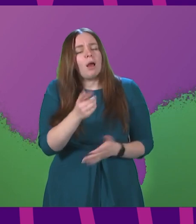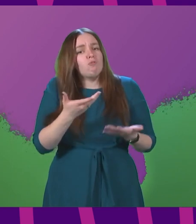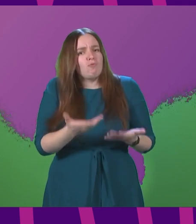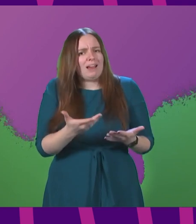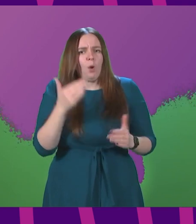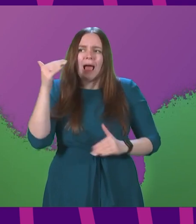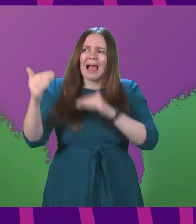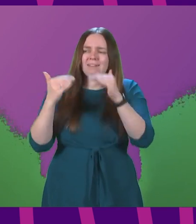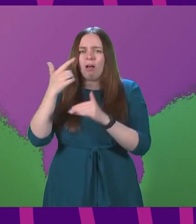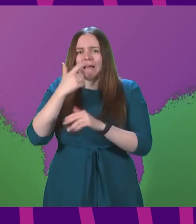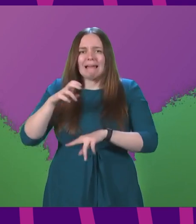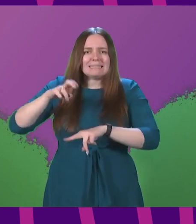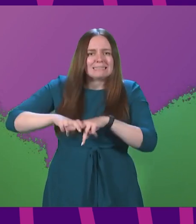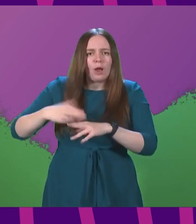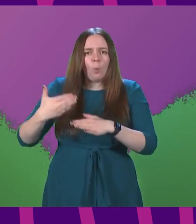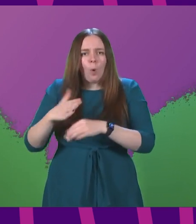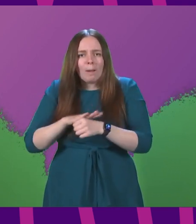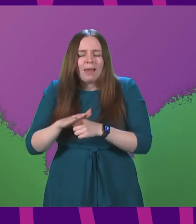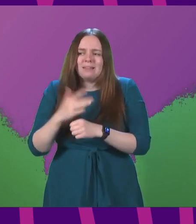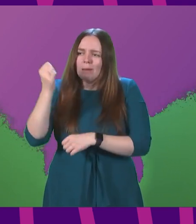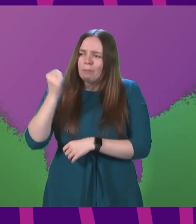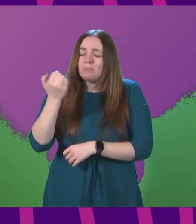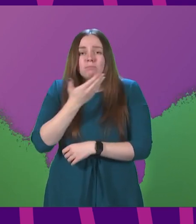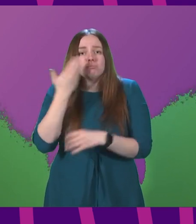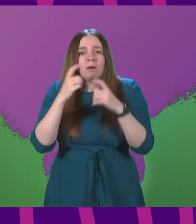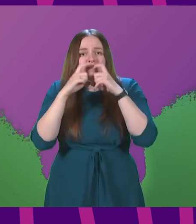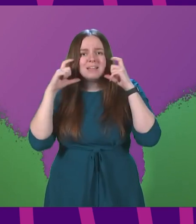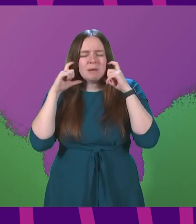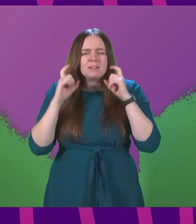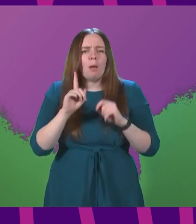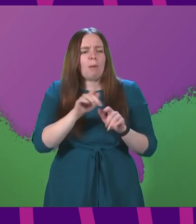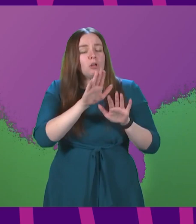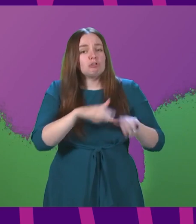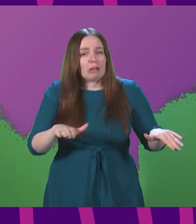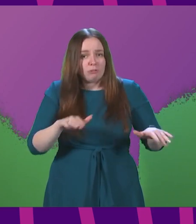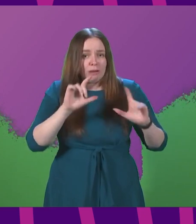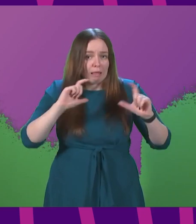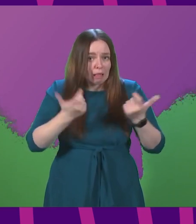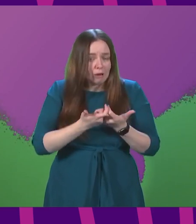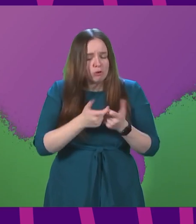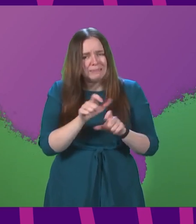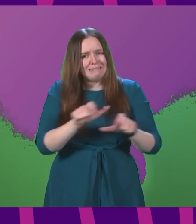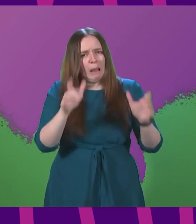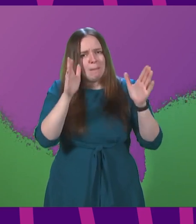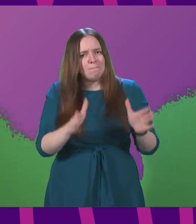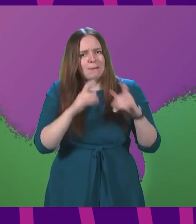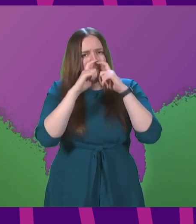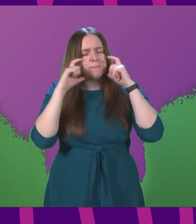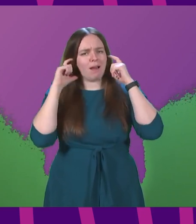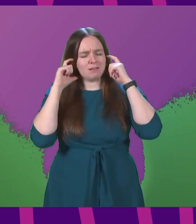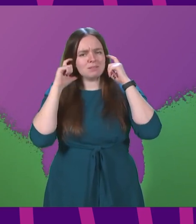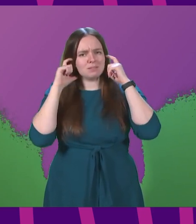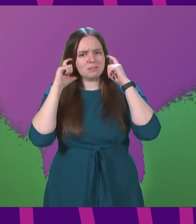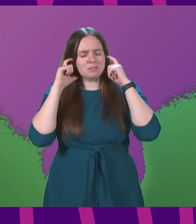adults can sit in workplaces and pubs without face masks, but pupils in the classroom are still required to wear them.